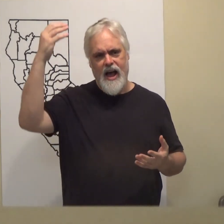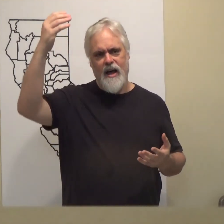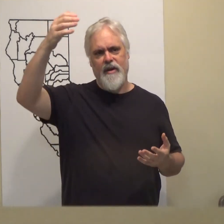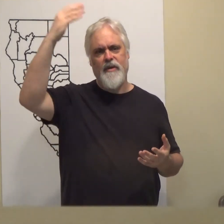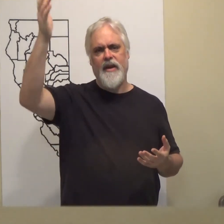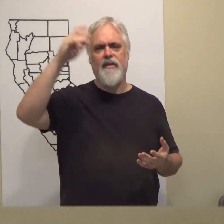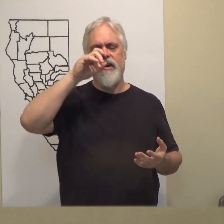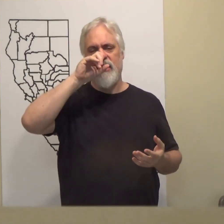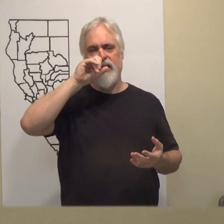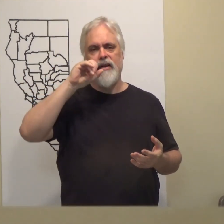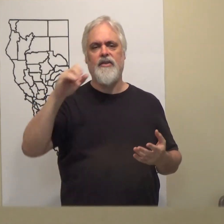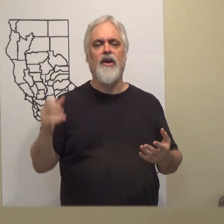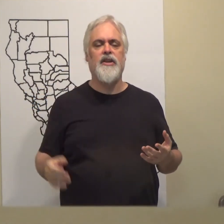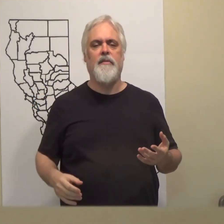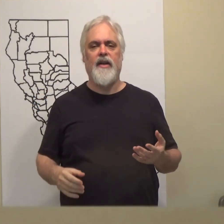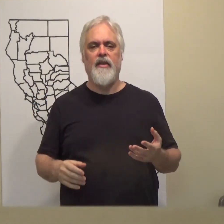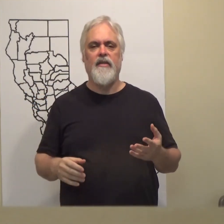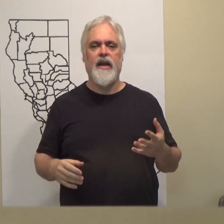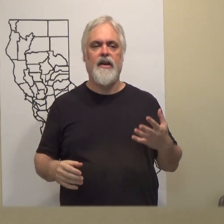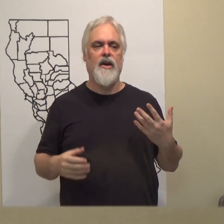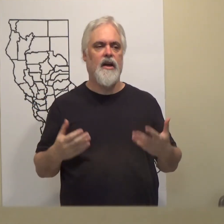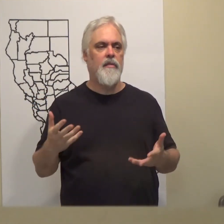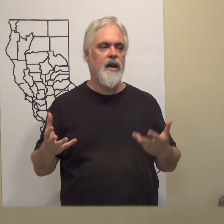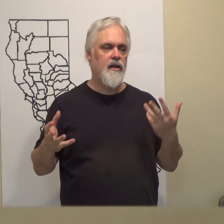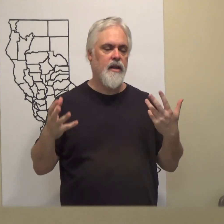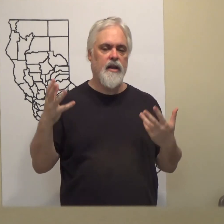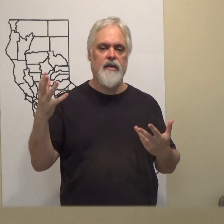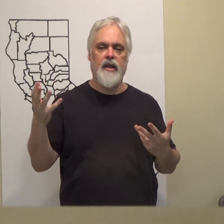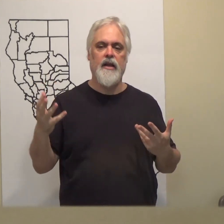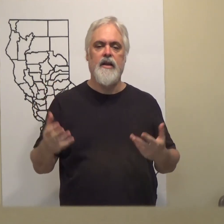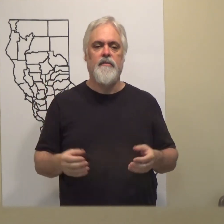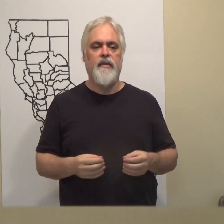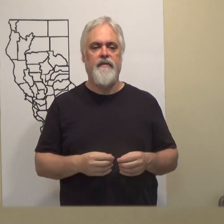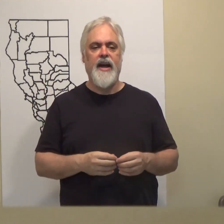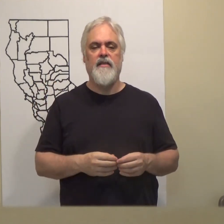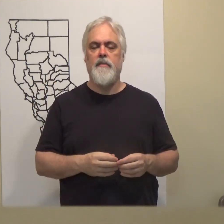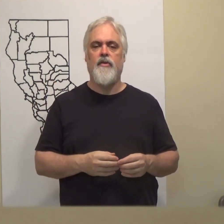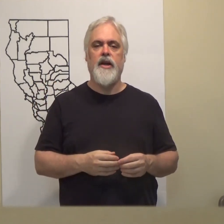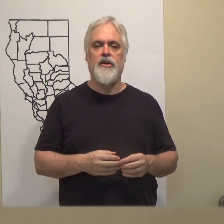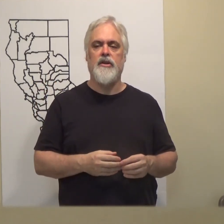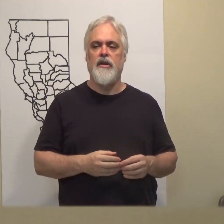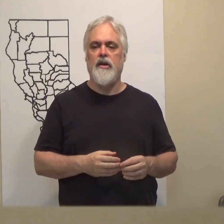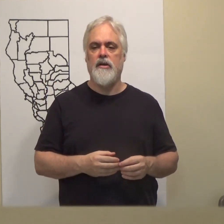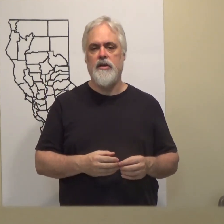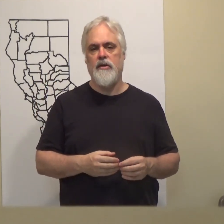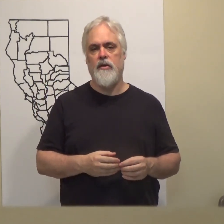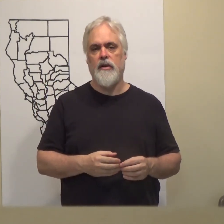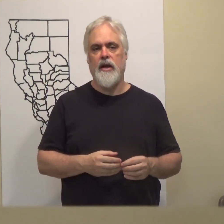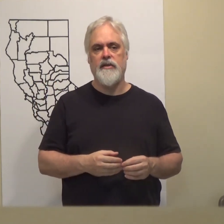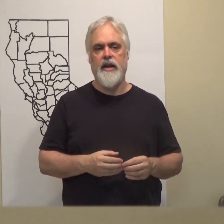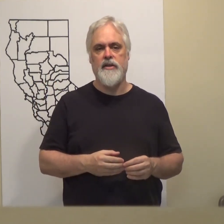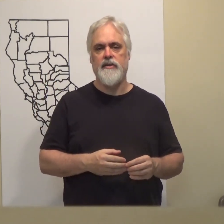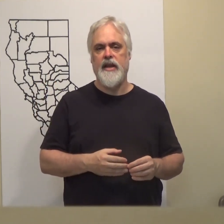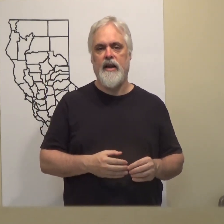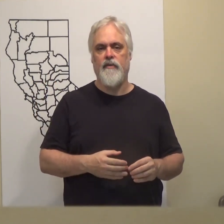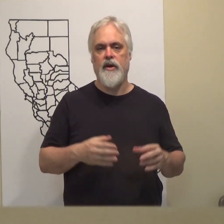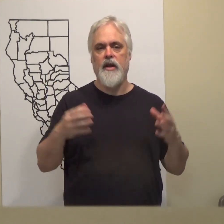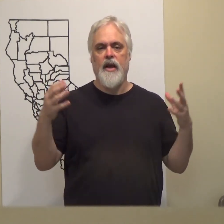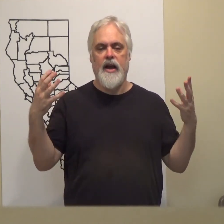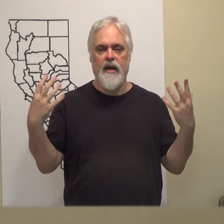If I become very nostalgic about this, I could talk about the fact of immigration to Los Angeles and California and how